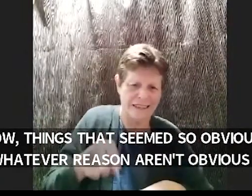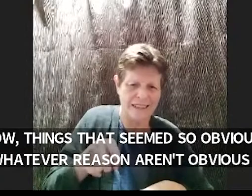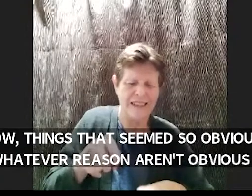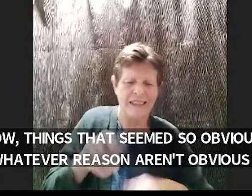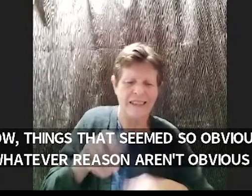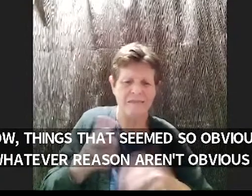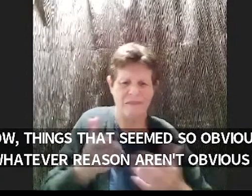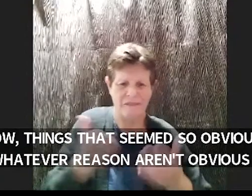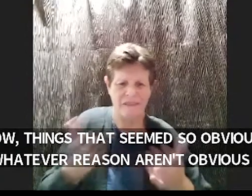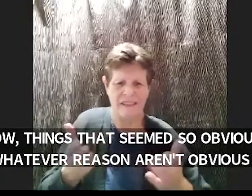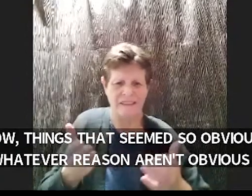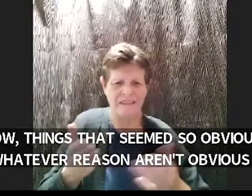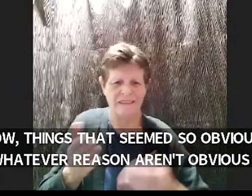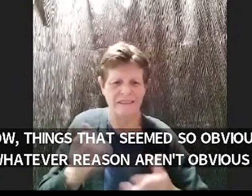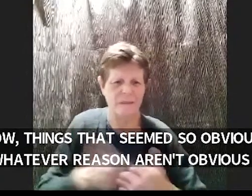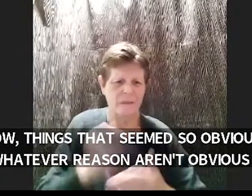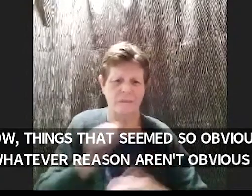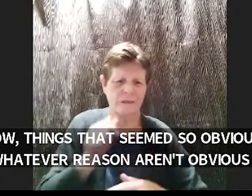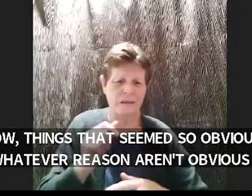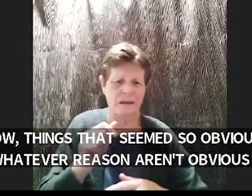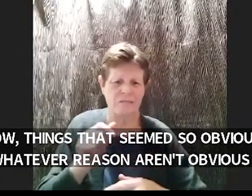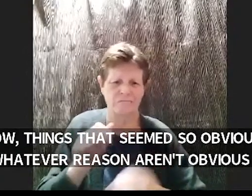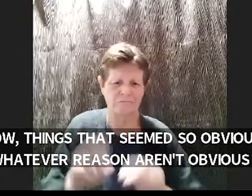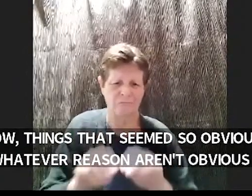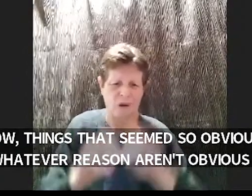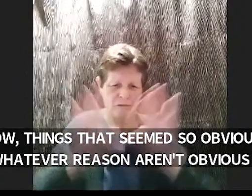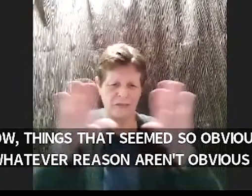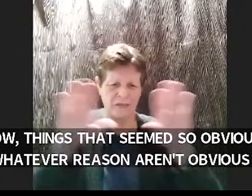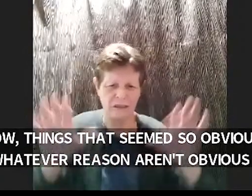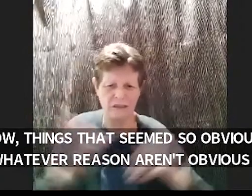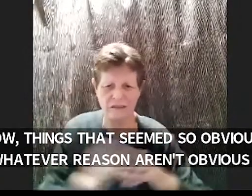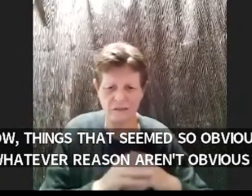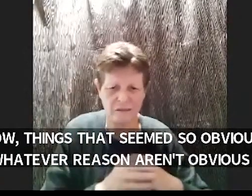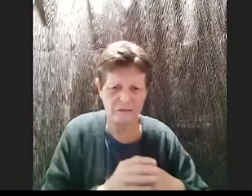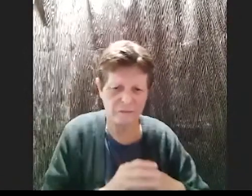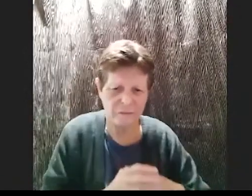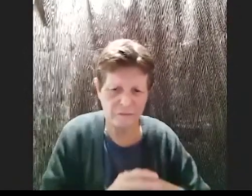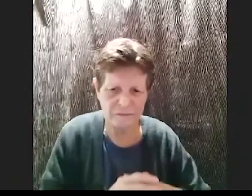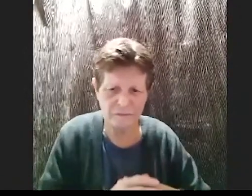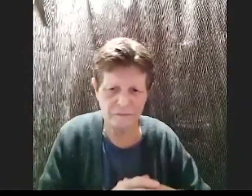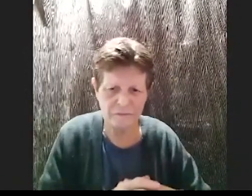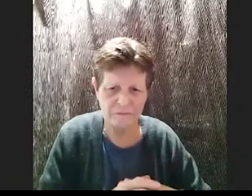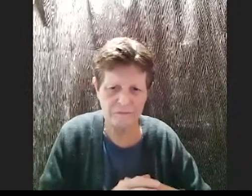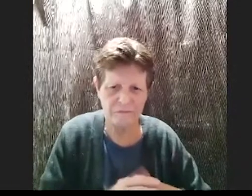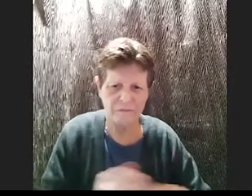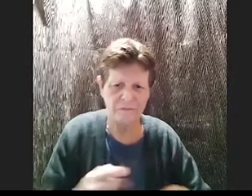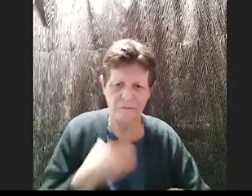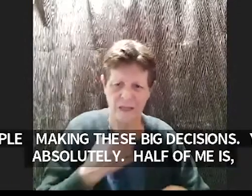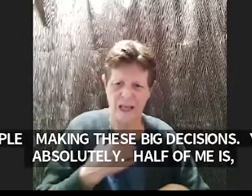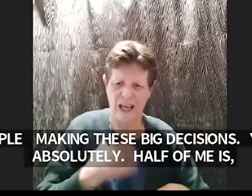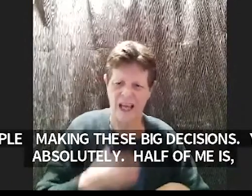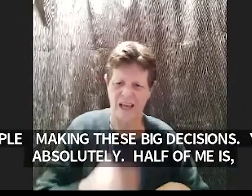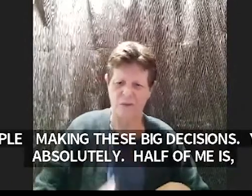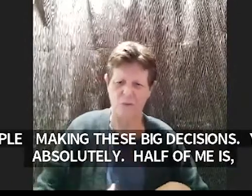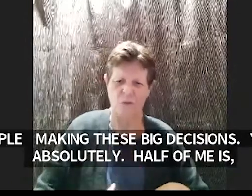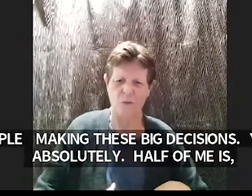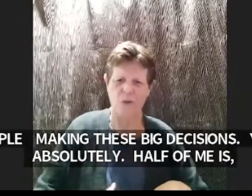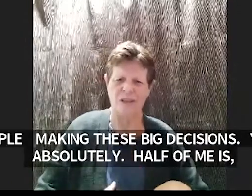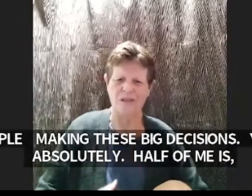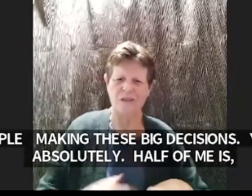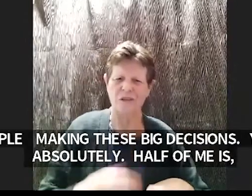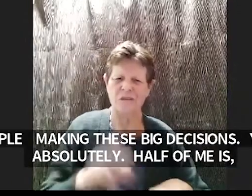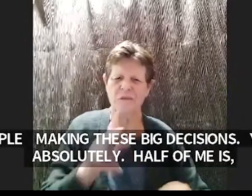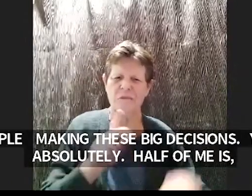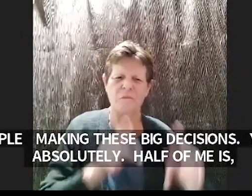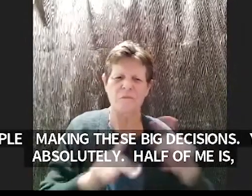yeah absolutely yeah and half of me is like man i wish we had folks like garth making these decisions but then i'm also like but then